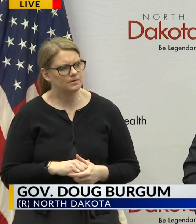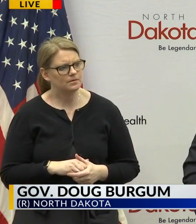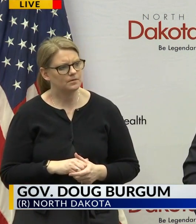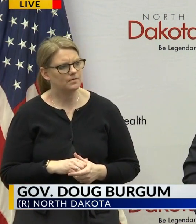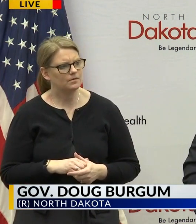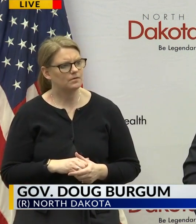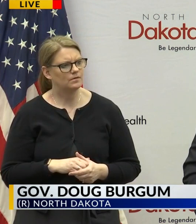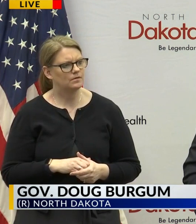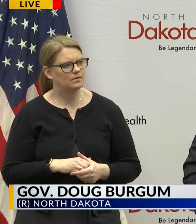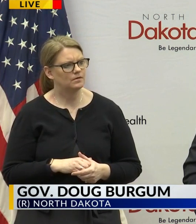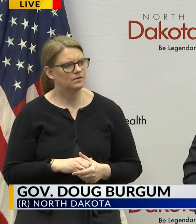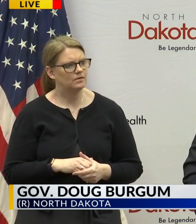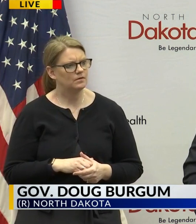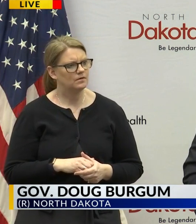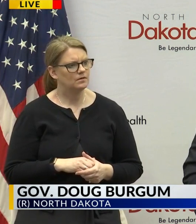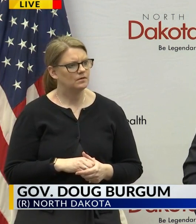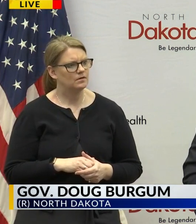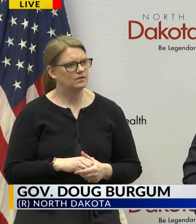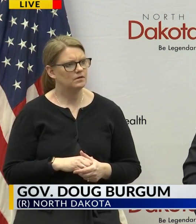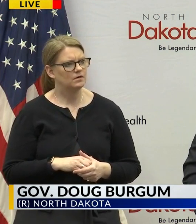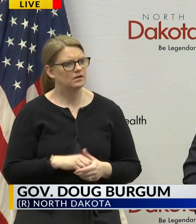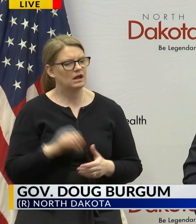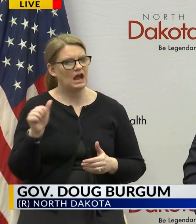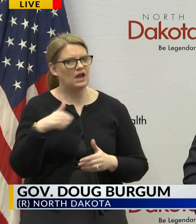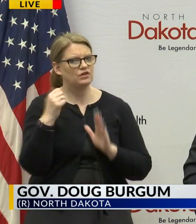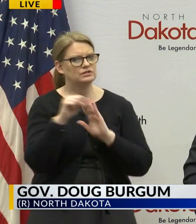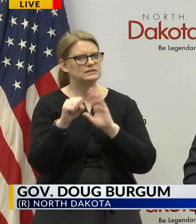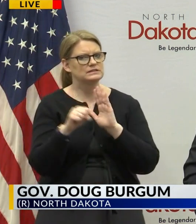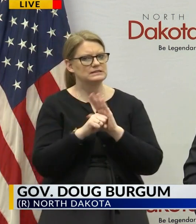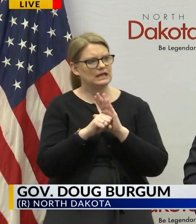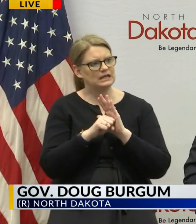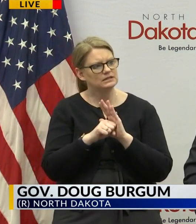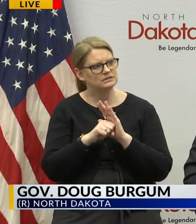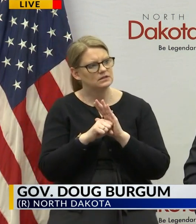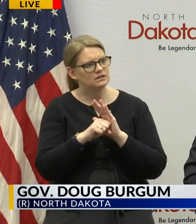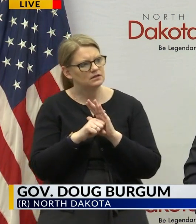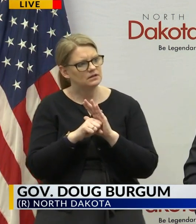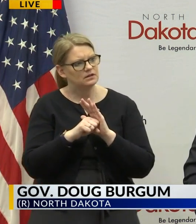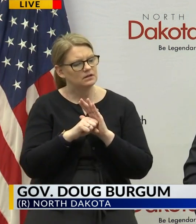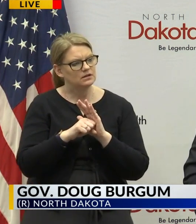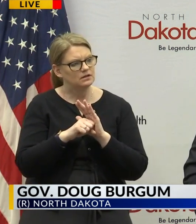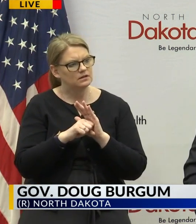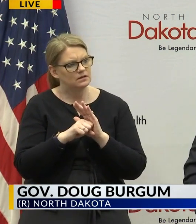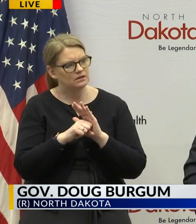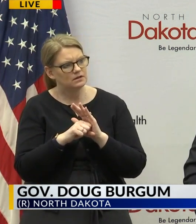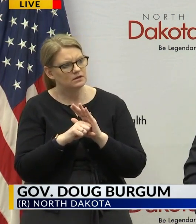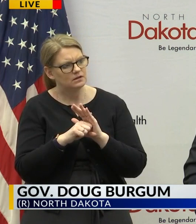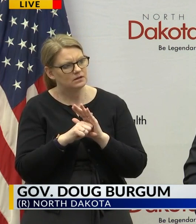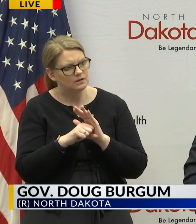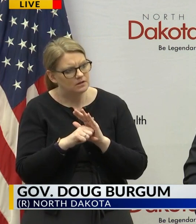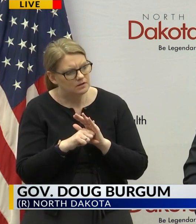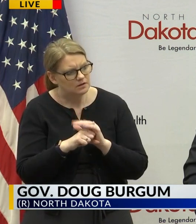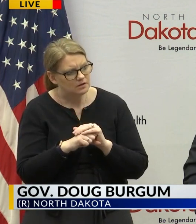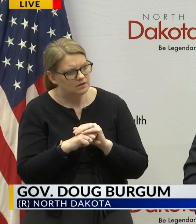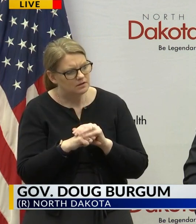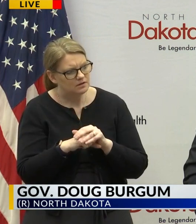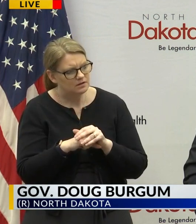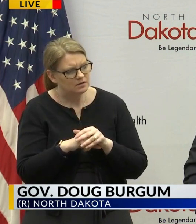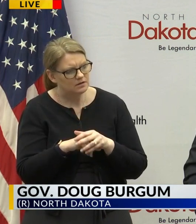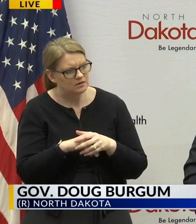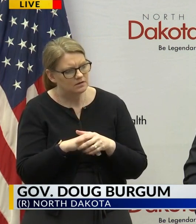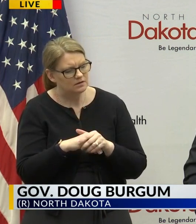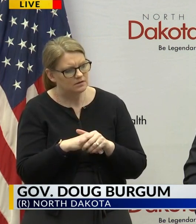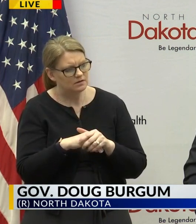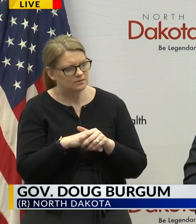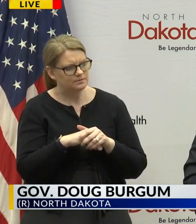and cities are announcing the seek shelter policies uh reports say that minnesota it's just a matter of time before they end up the stairs what conversations are